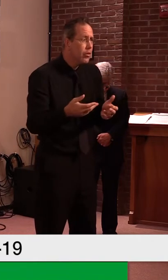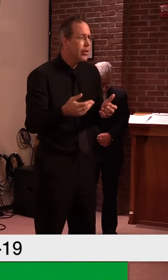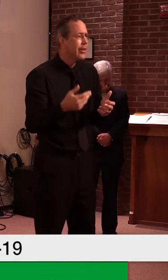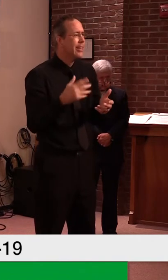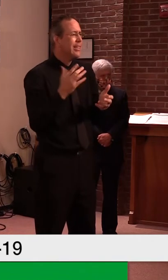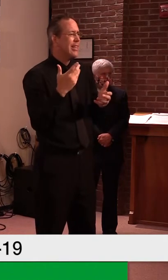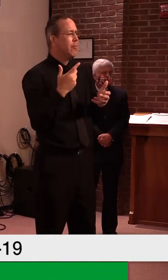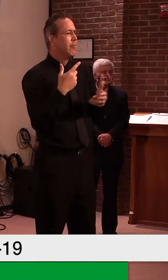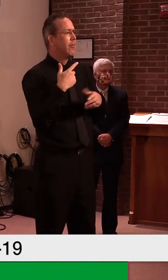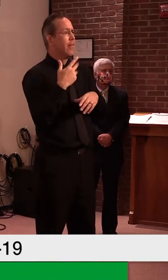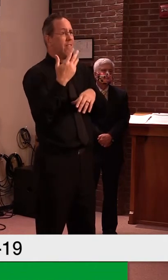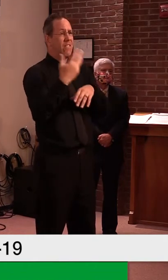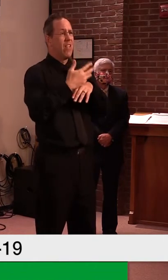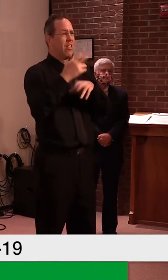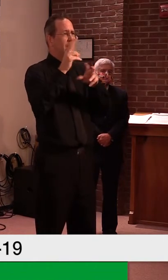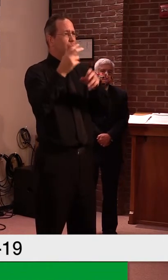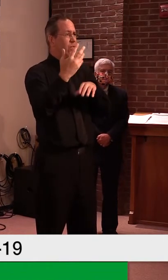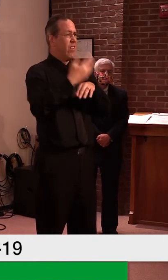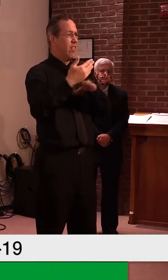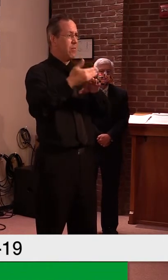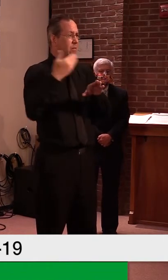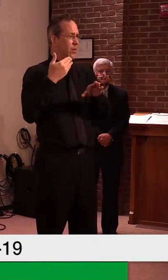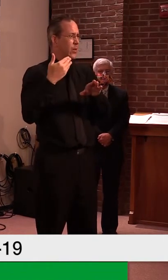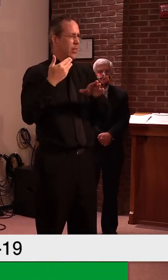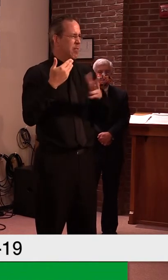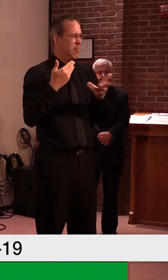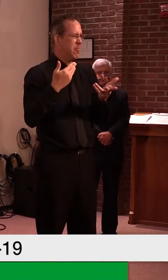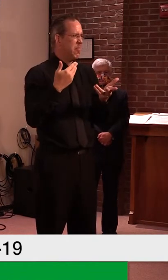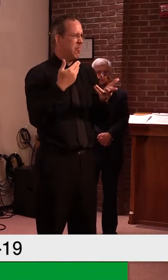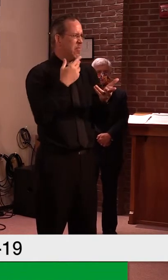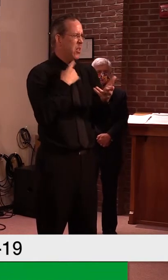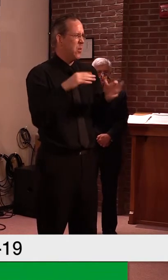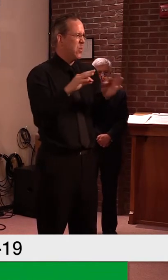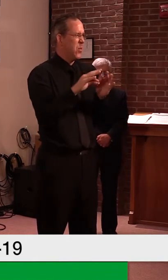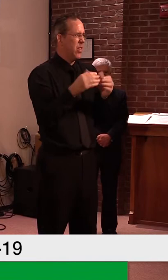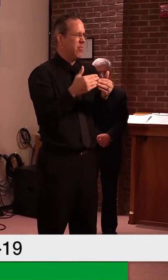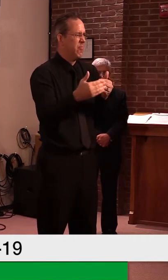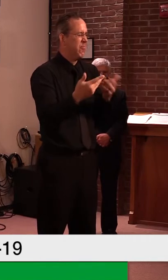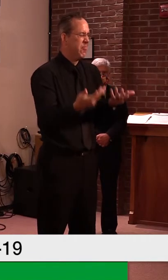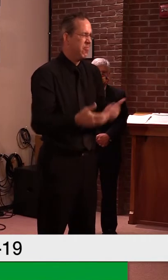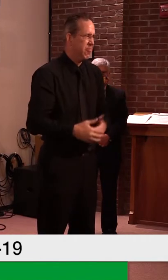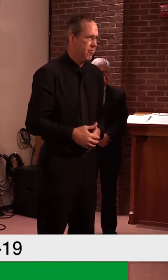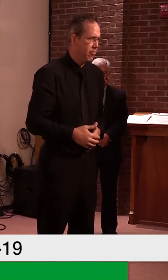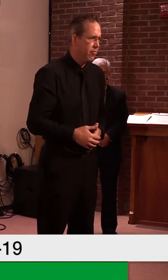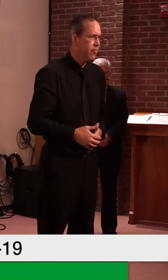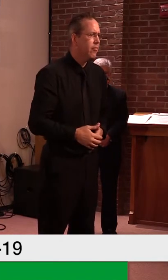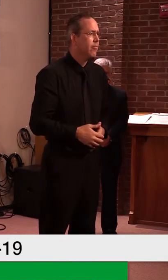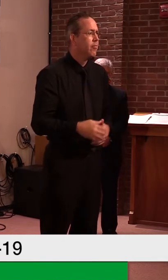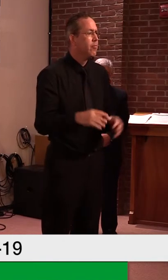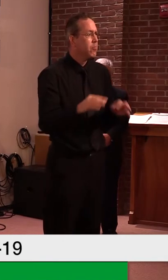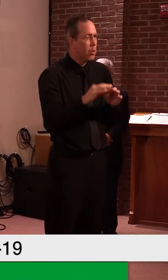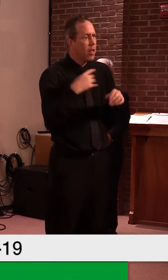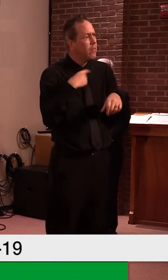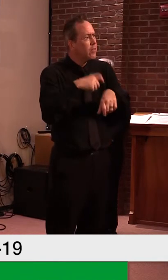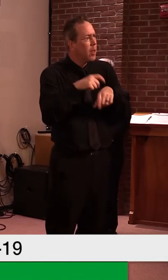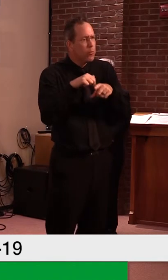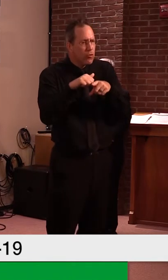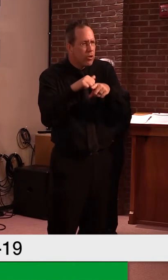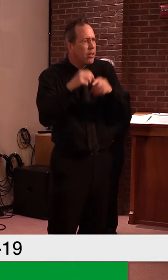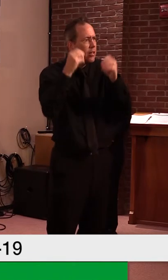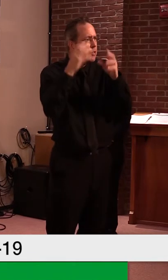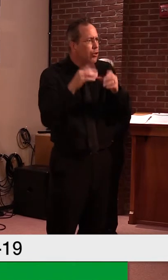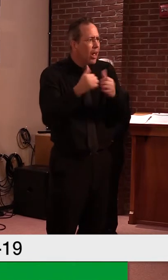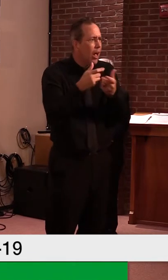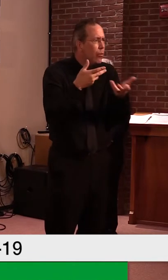ultimately necessary to determine their plans. I would agree it's really important to have that time to practice, uh, implementing some of what's in their plans and to get